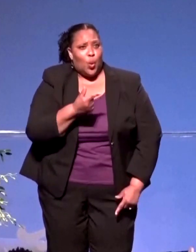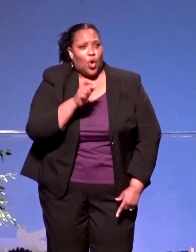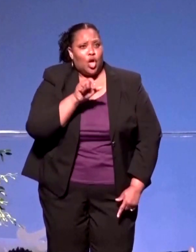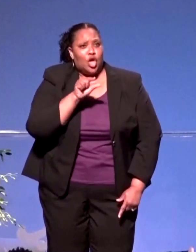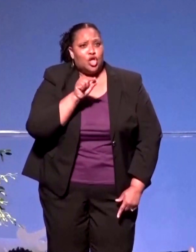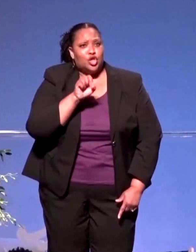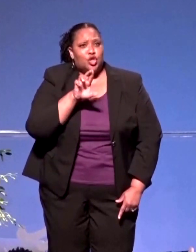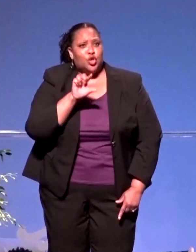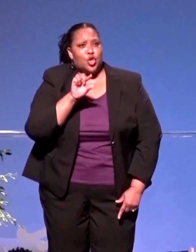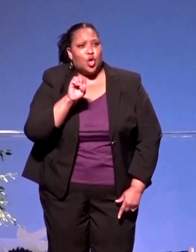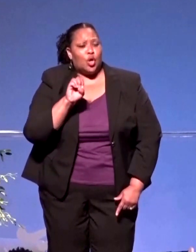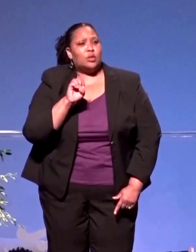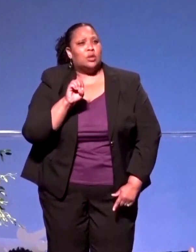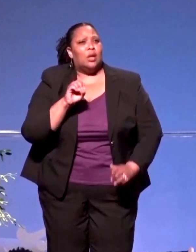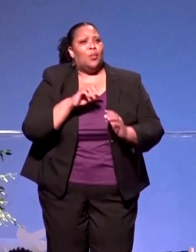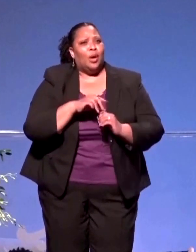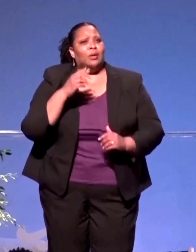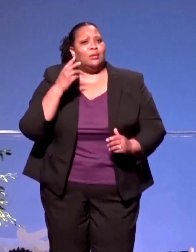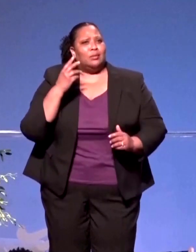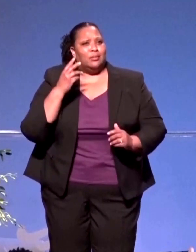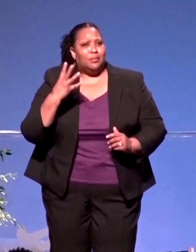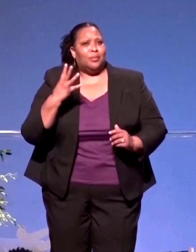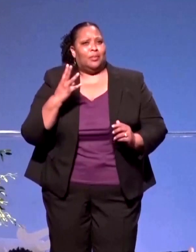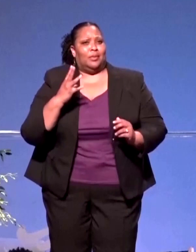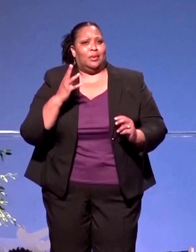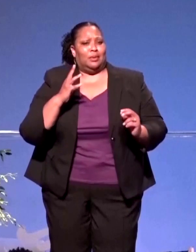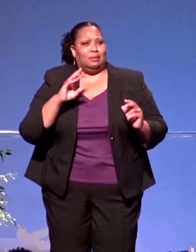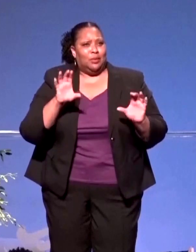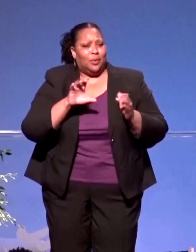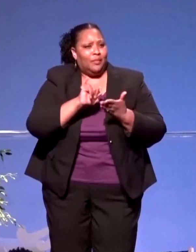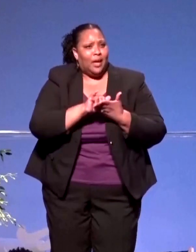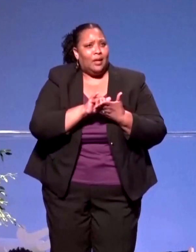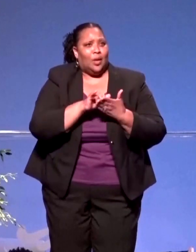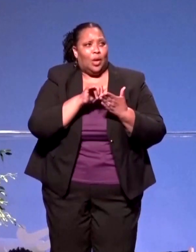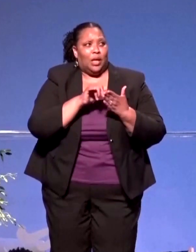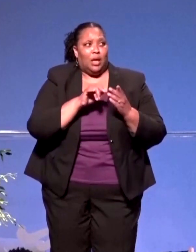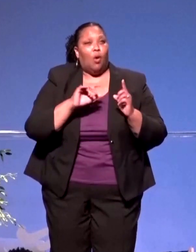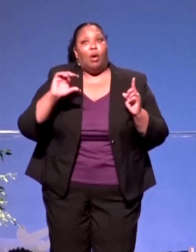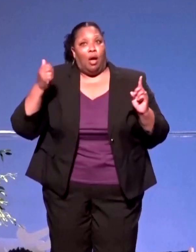was those that let the cops before this get away with this